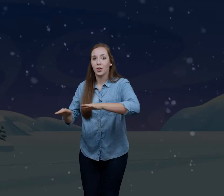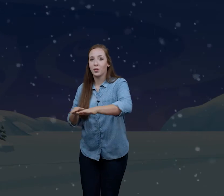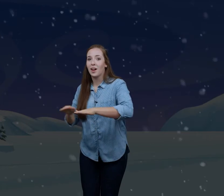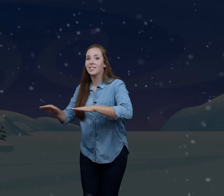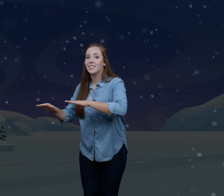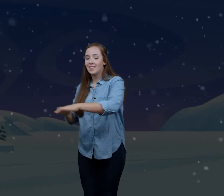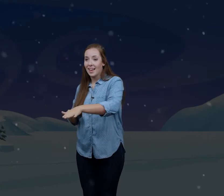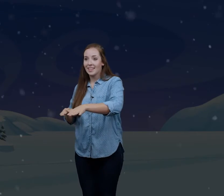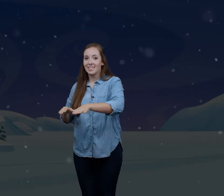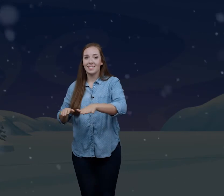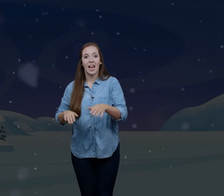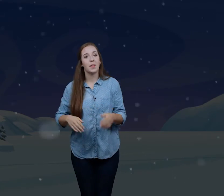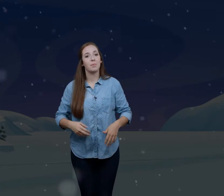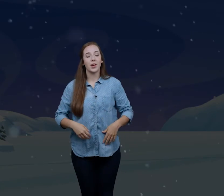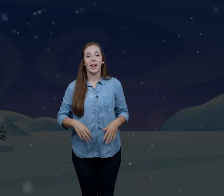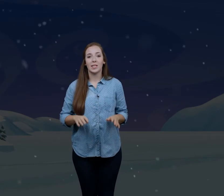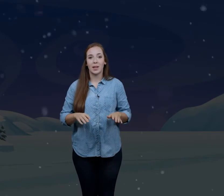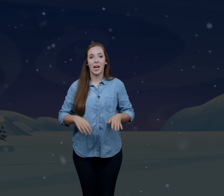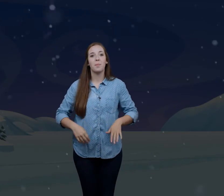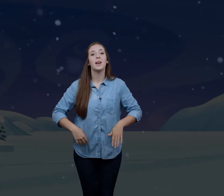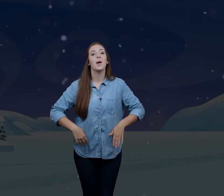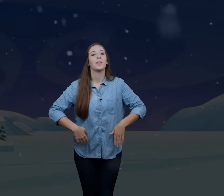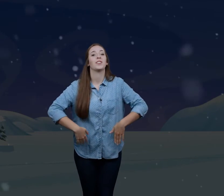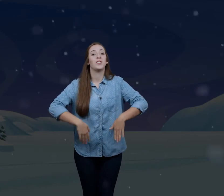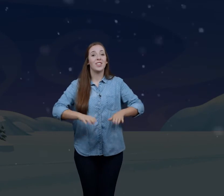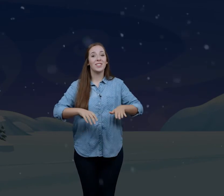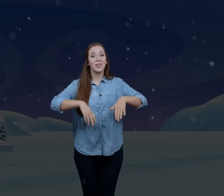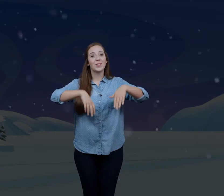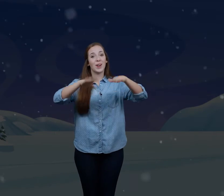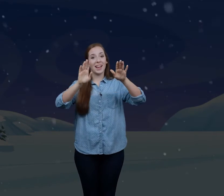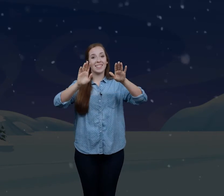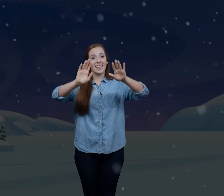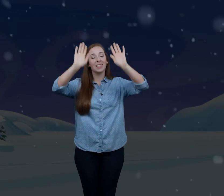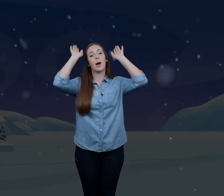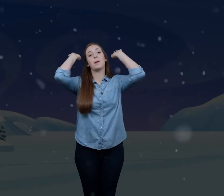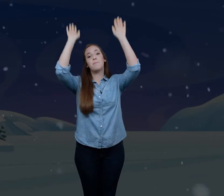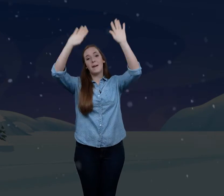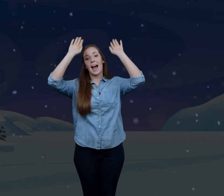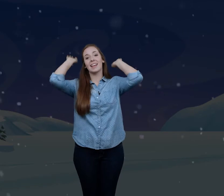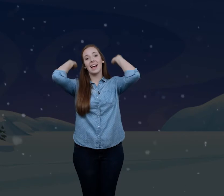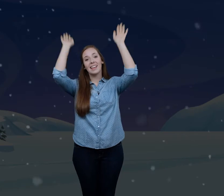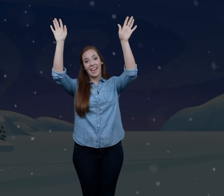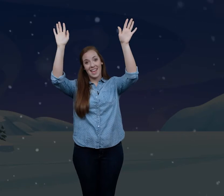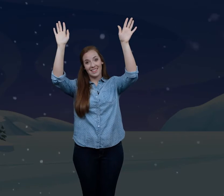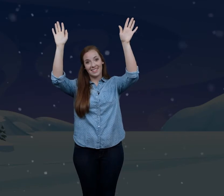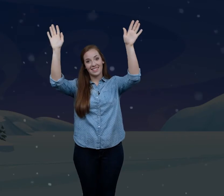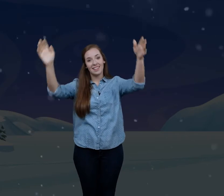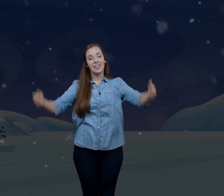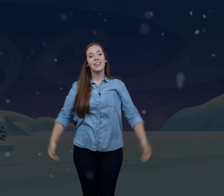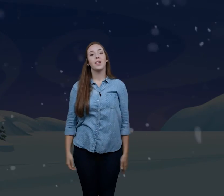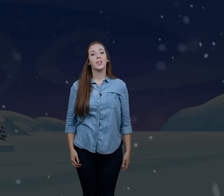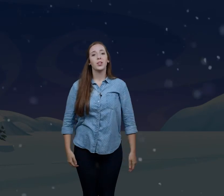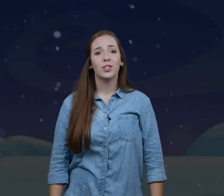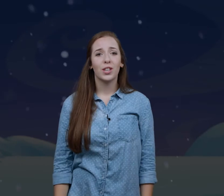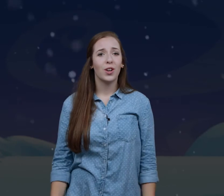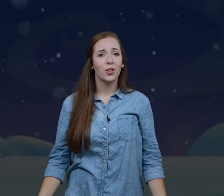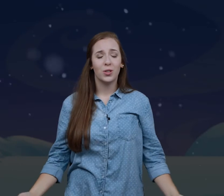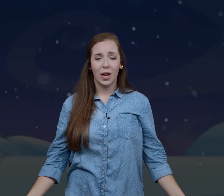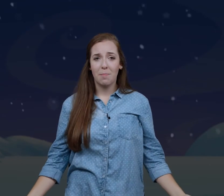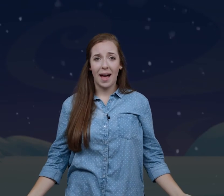across the land. And then bring your hands back up. Because Jesus Christ is coming back again. Then you're just going to go straight back